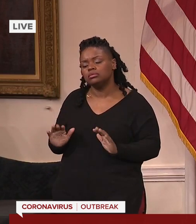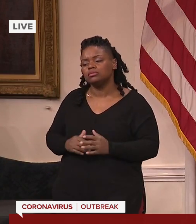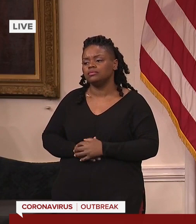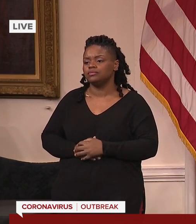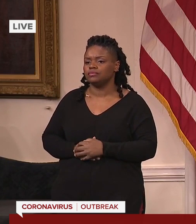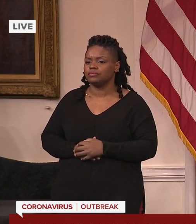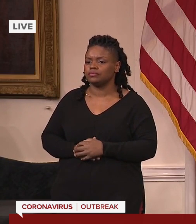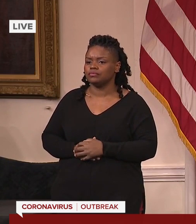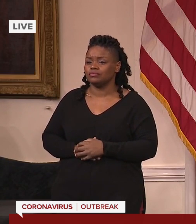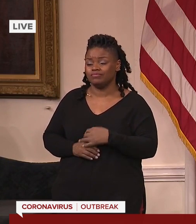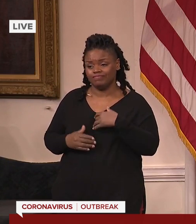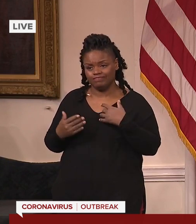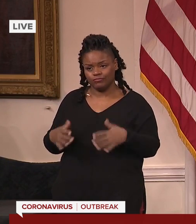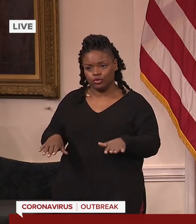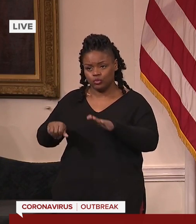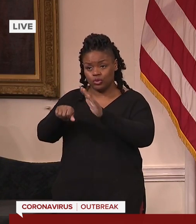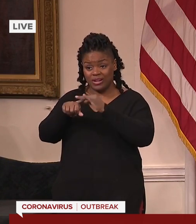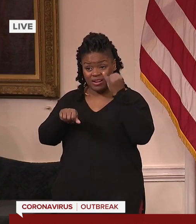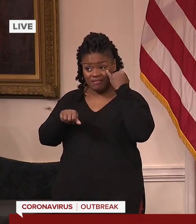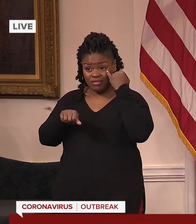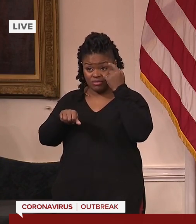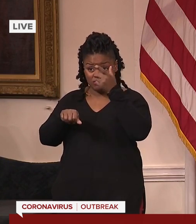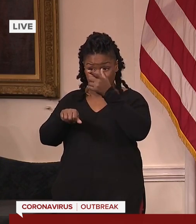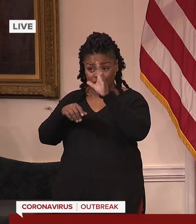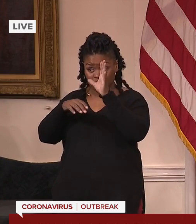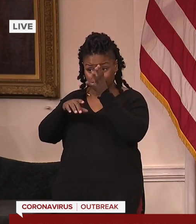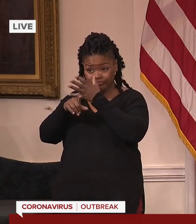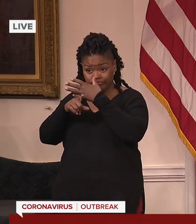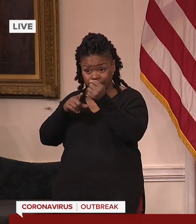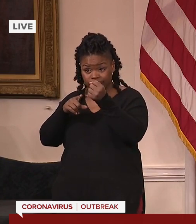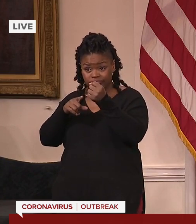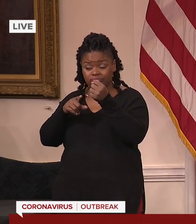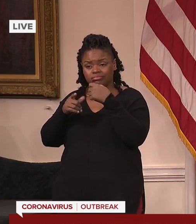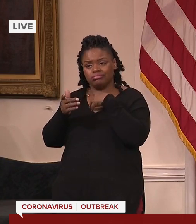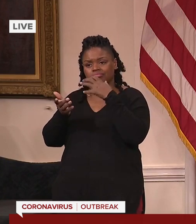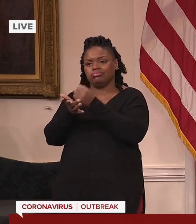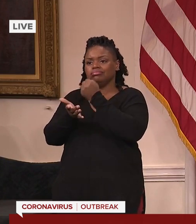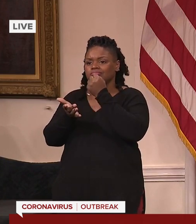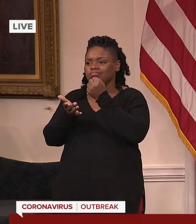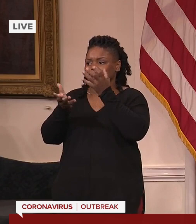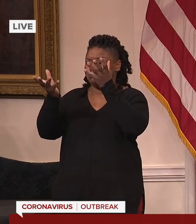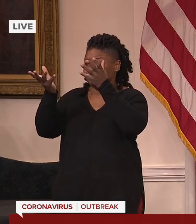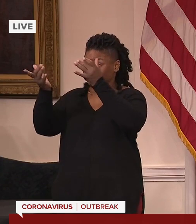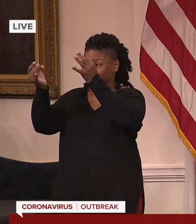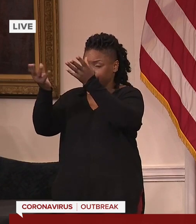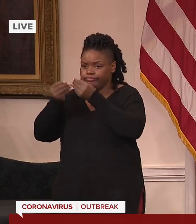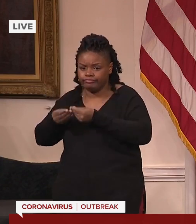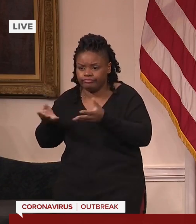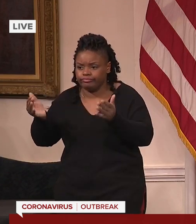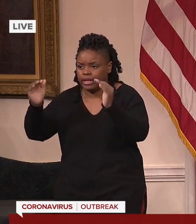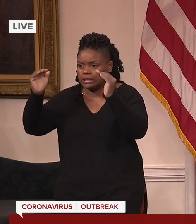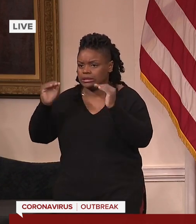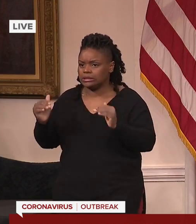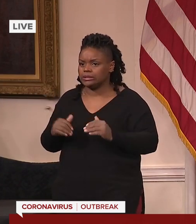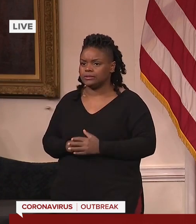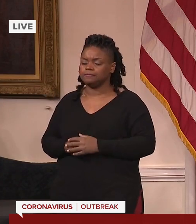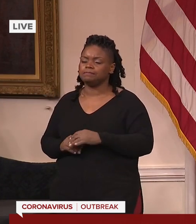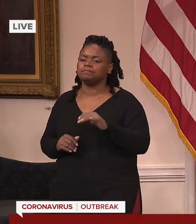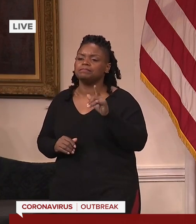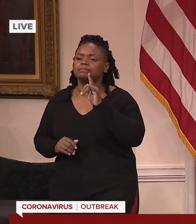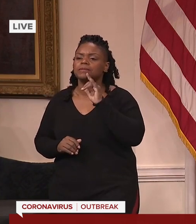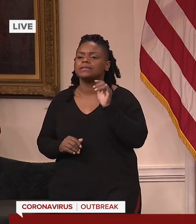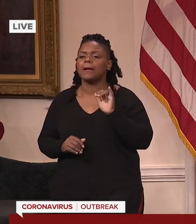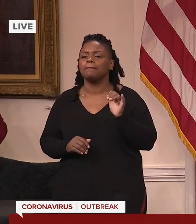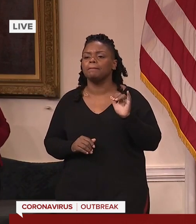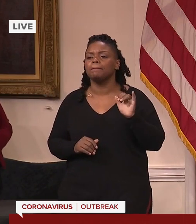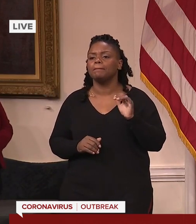let them know that. Um, another part of it is like, you know, some of the beds aren't filled. So I think I heard this discussion today where when you